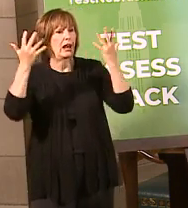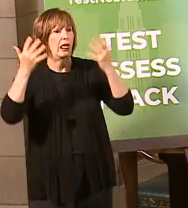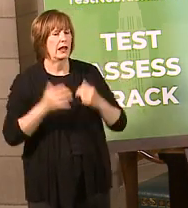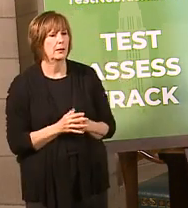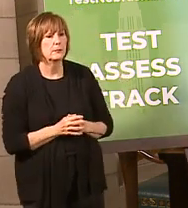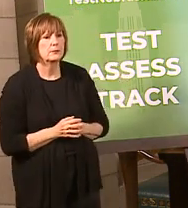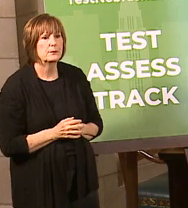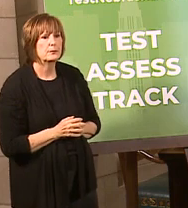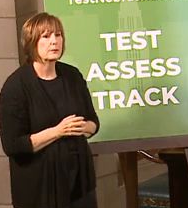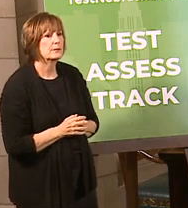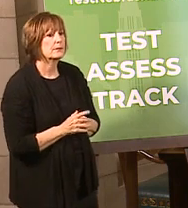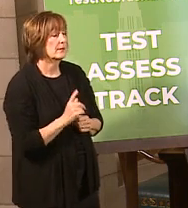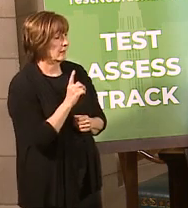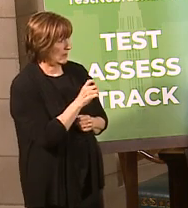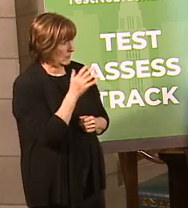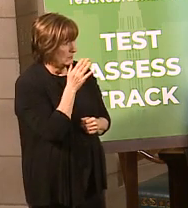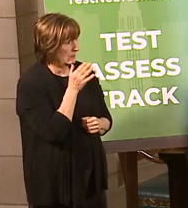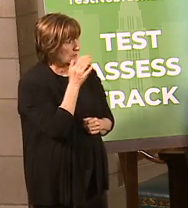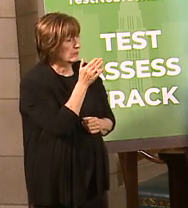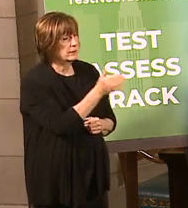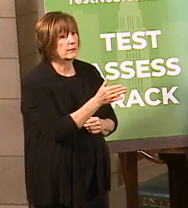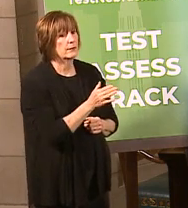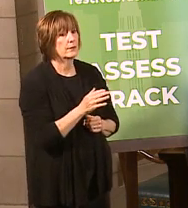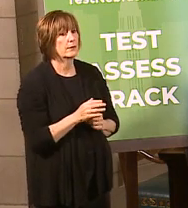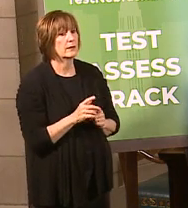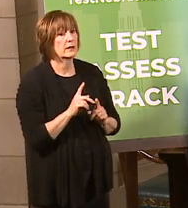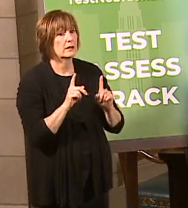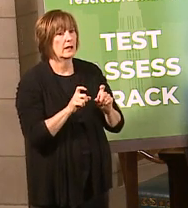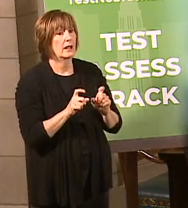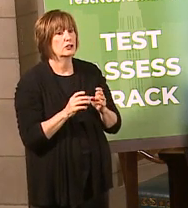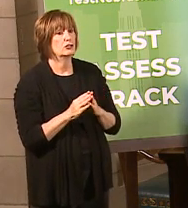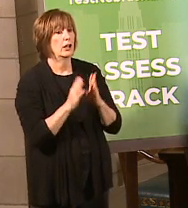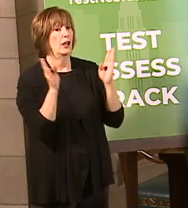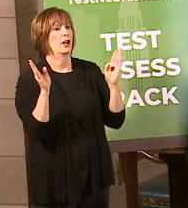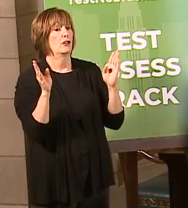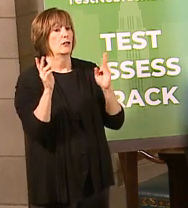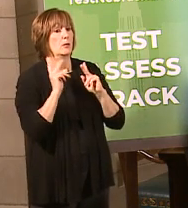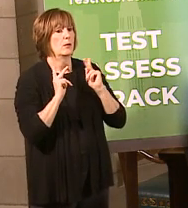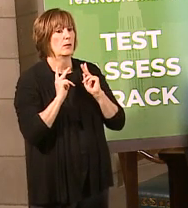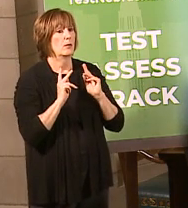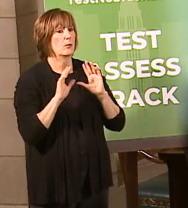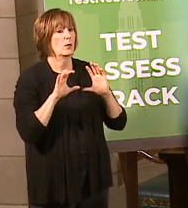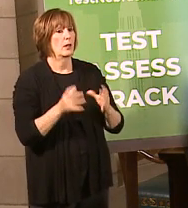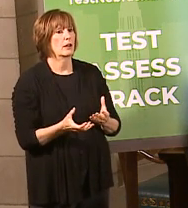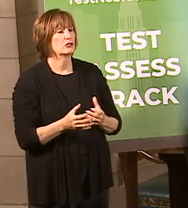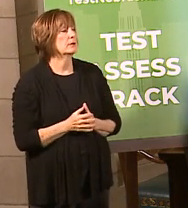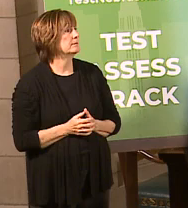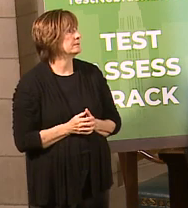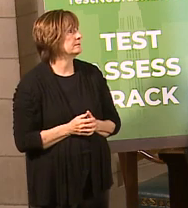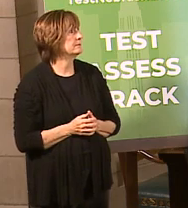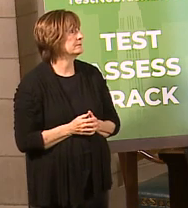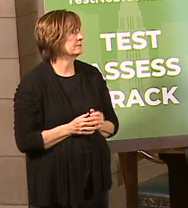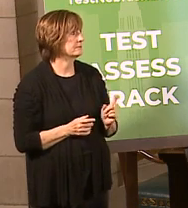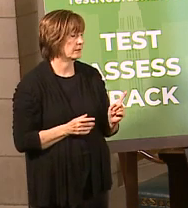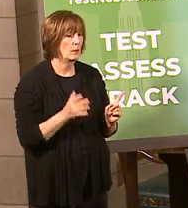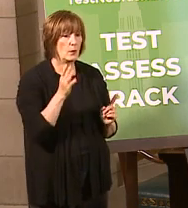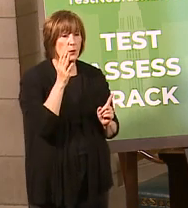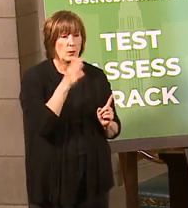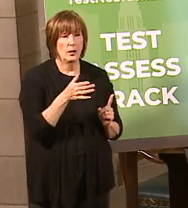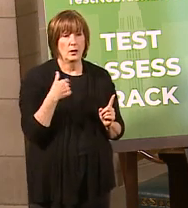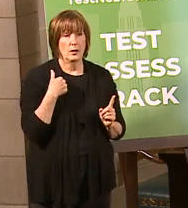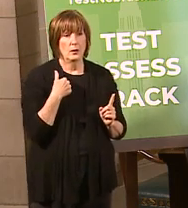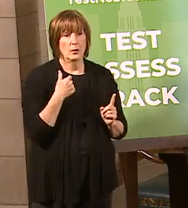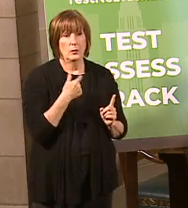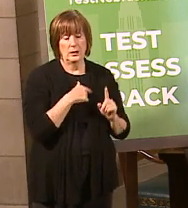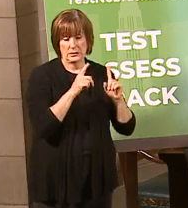He also asks, are we going to eventually test the general population so someone can get a test due to their age or high blood pressure or stuff like that? So the question was, are